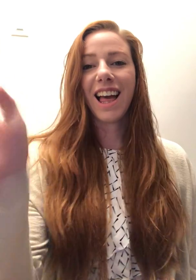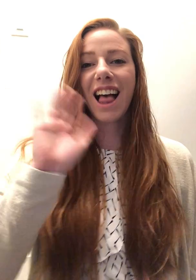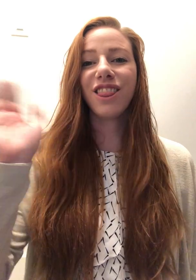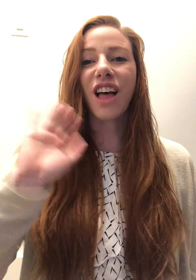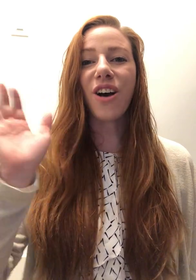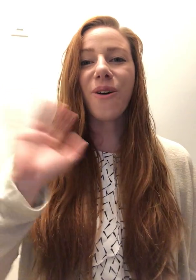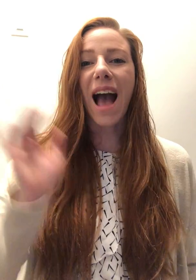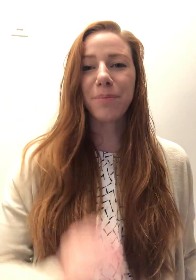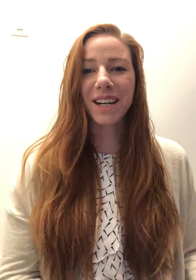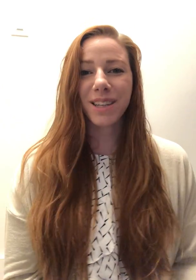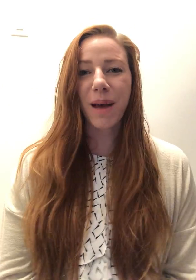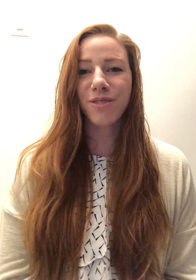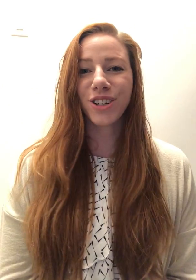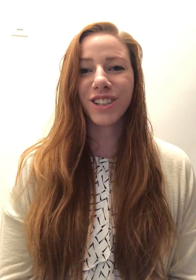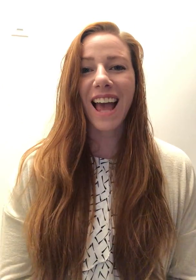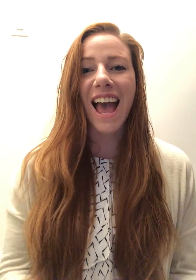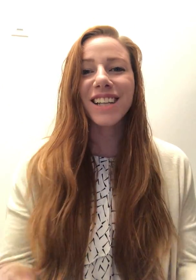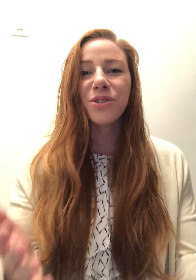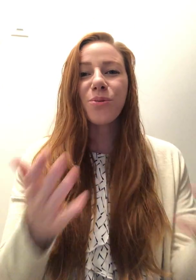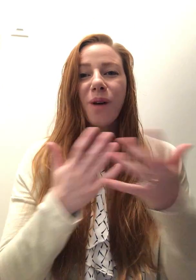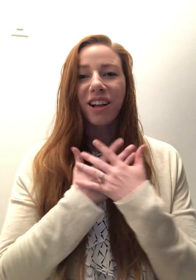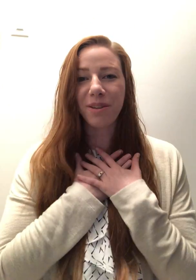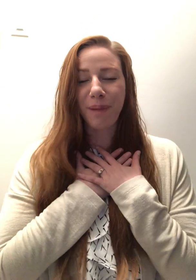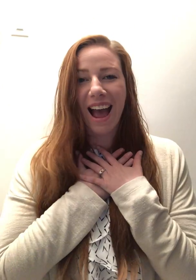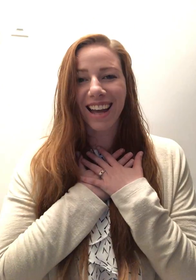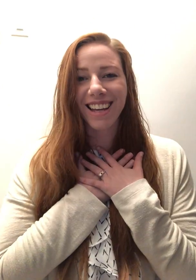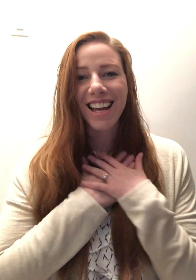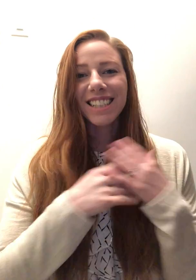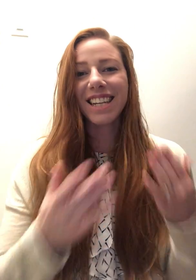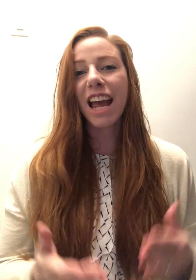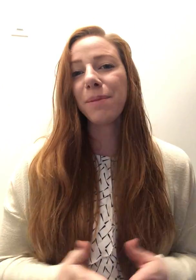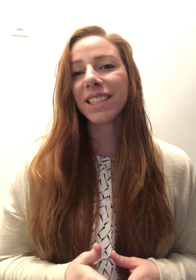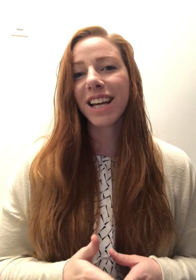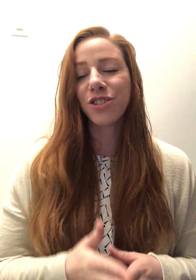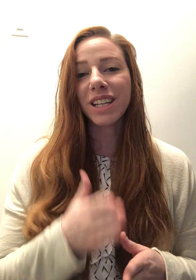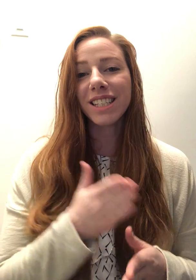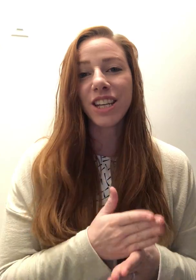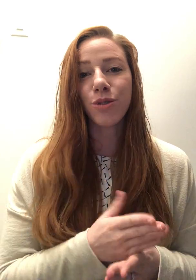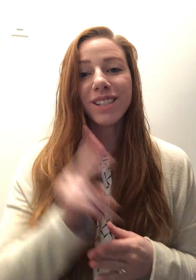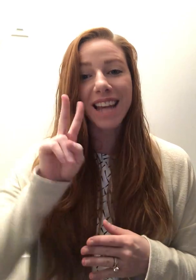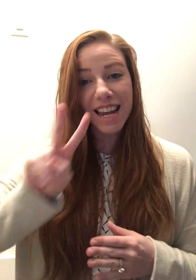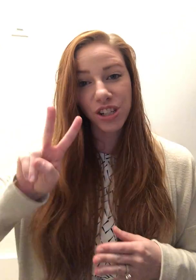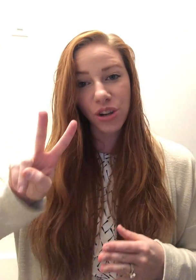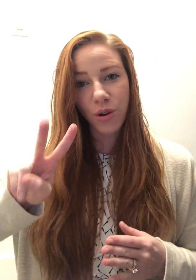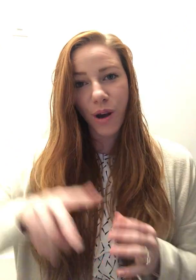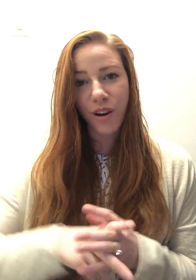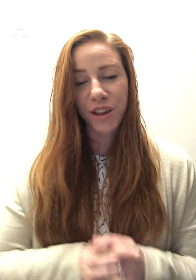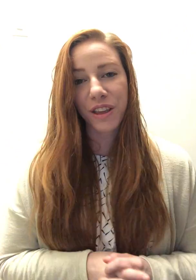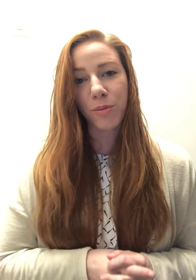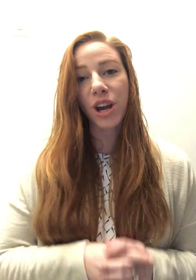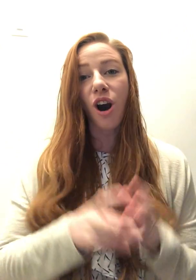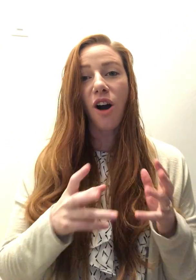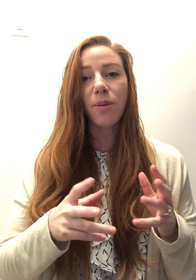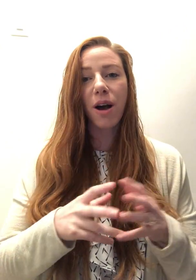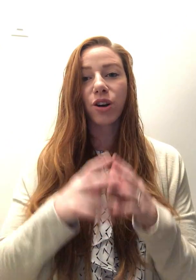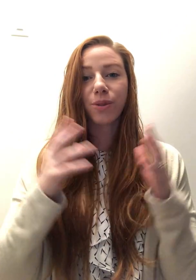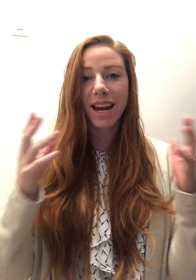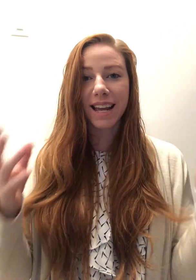Hello, Happiness Abounders, and welcome back. Today I'm excited to continue day two of our theme week all about creating